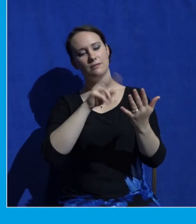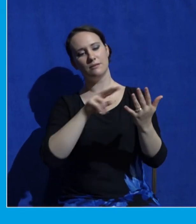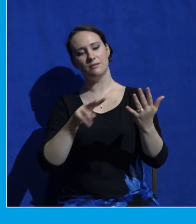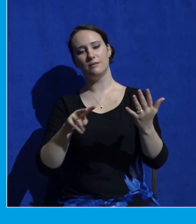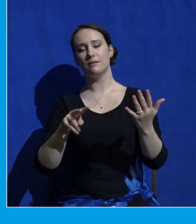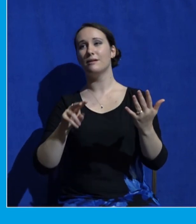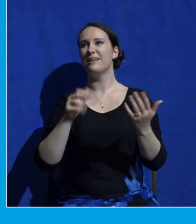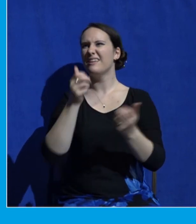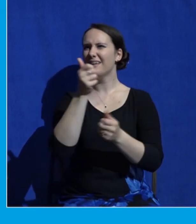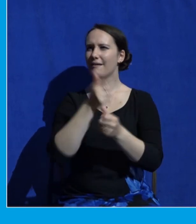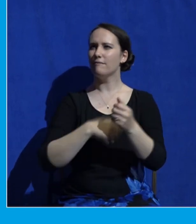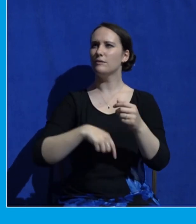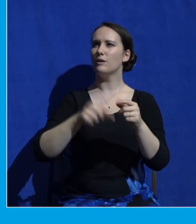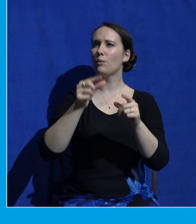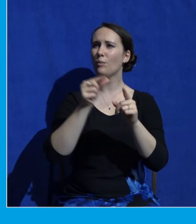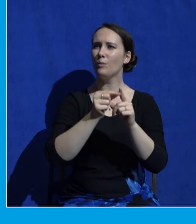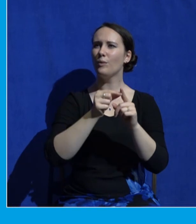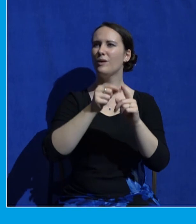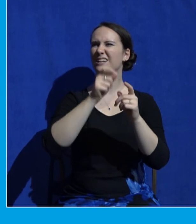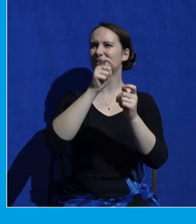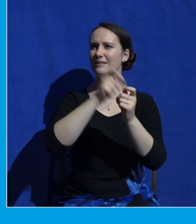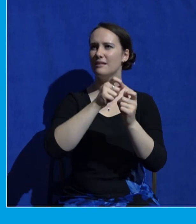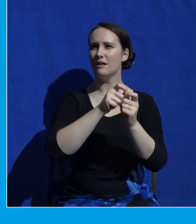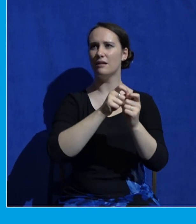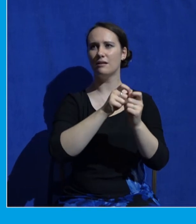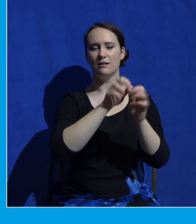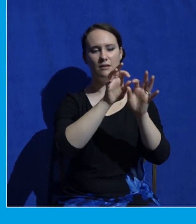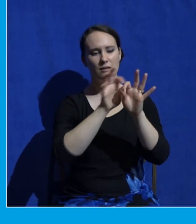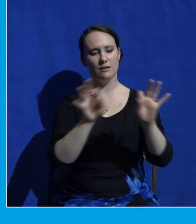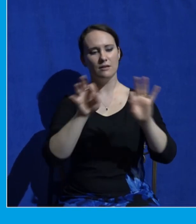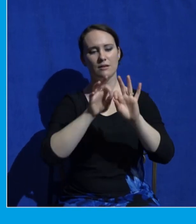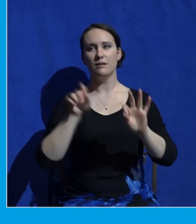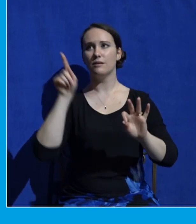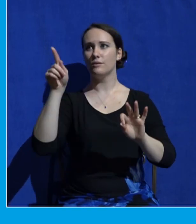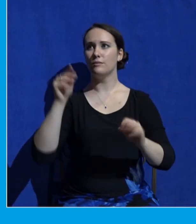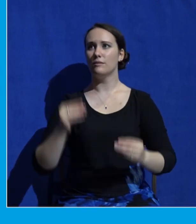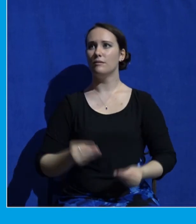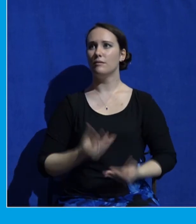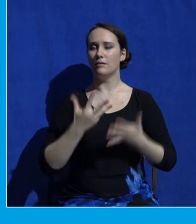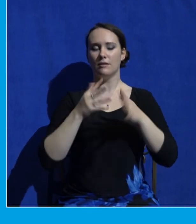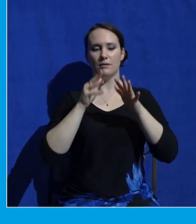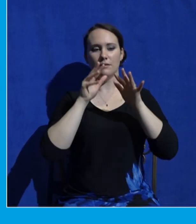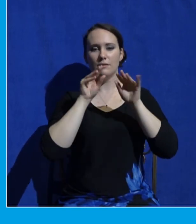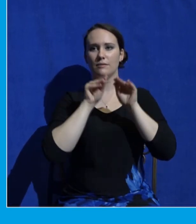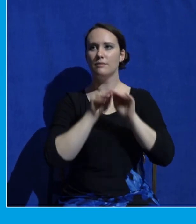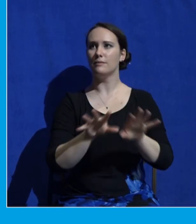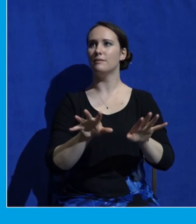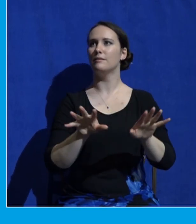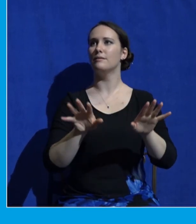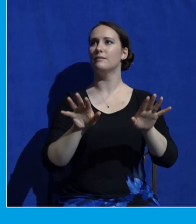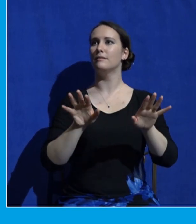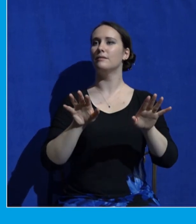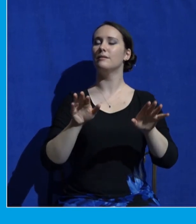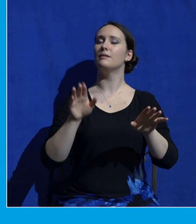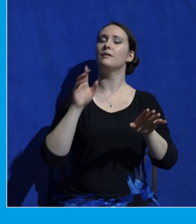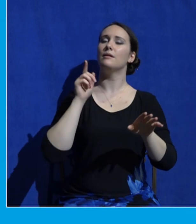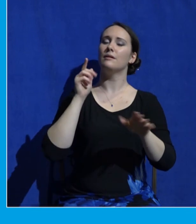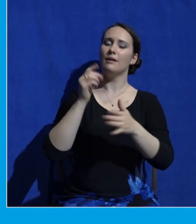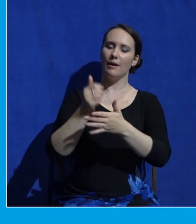in it and how you supernaturally open our eyes to who you are through it I